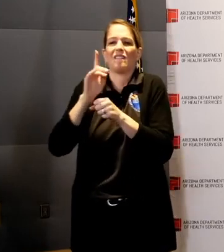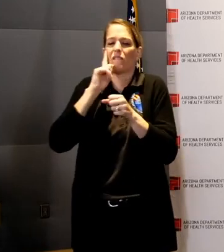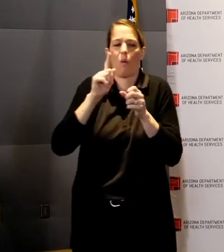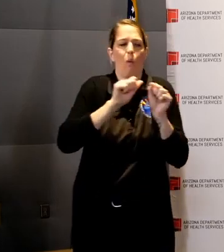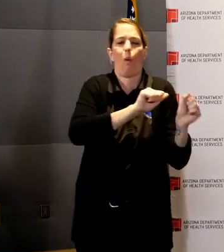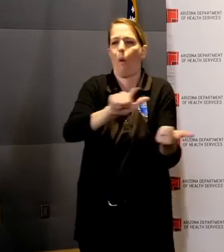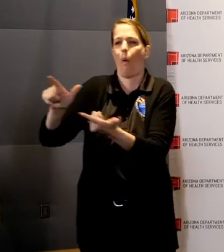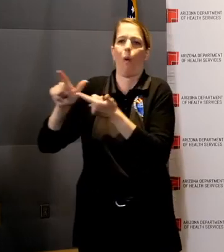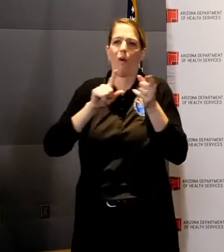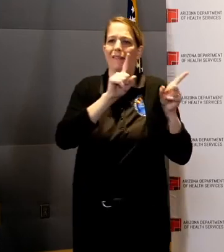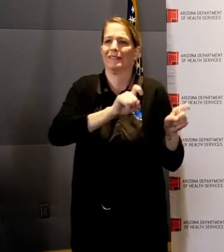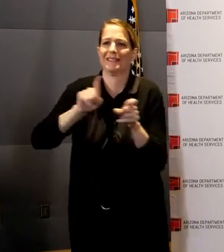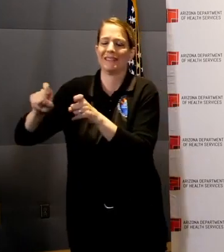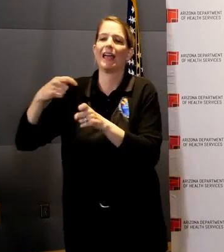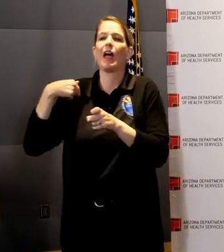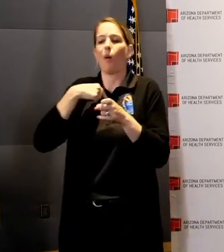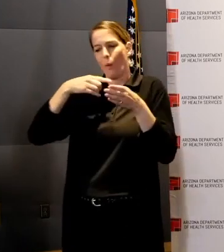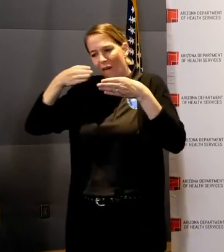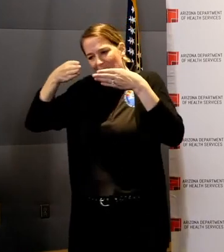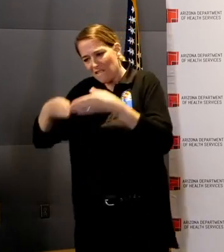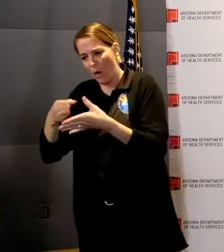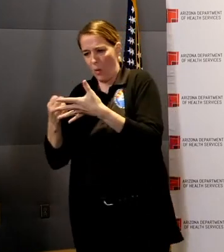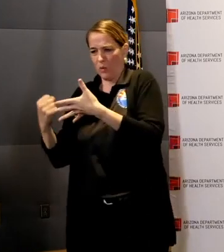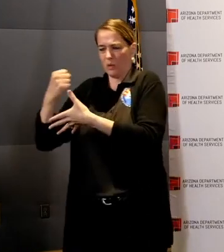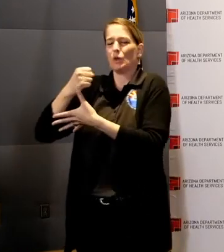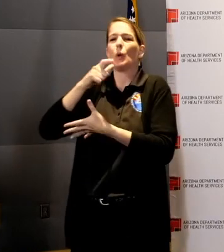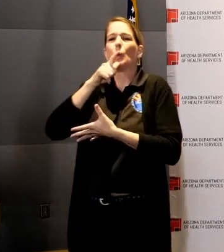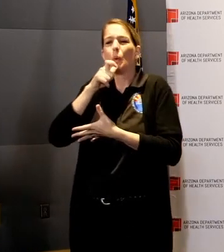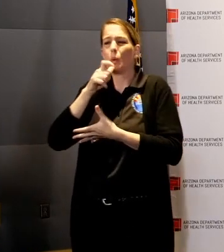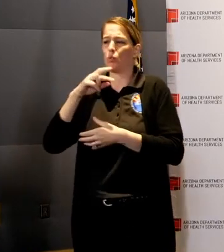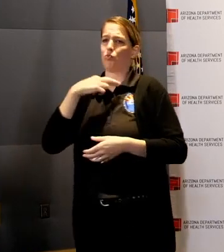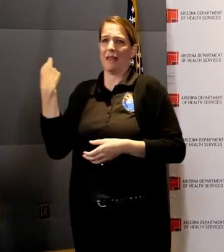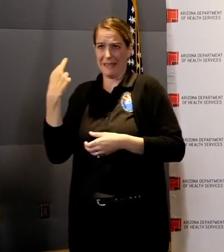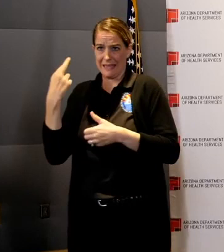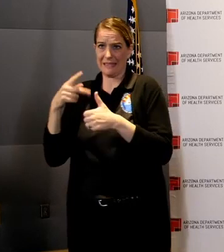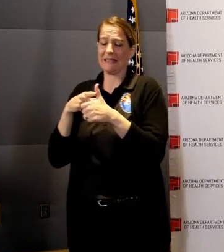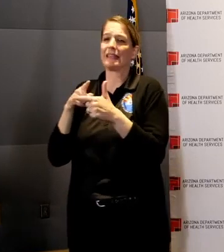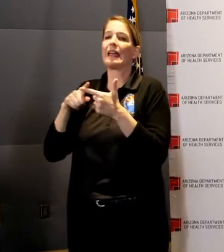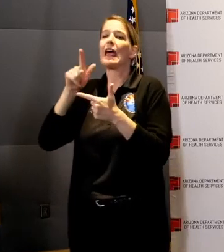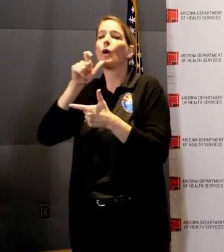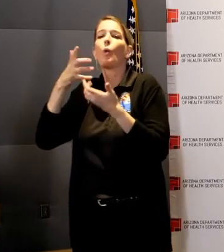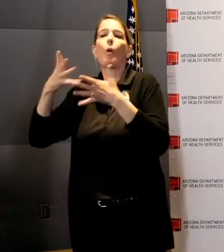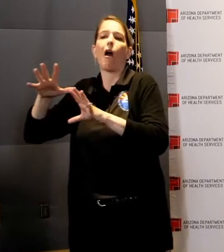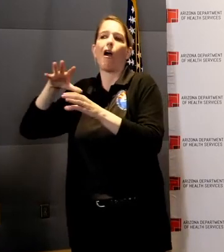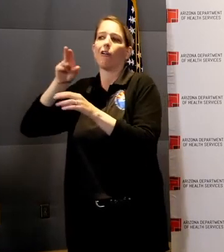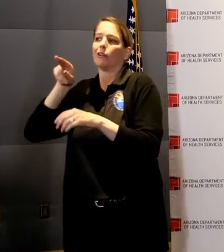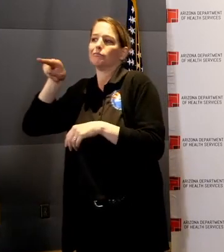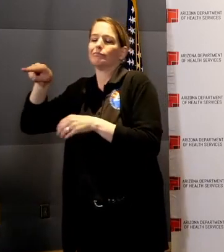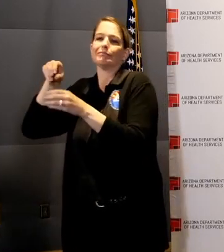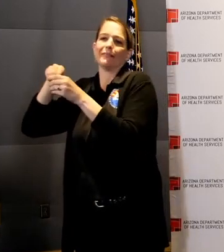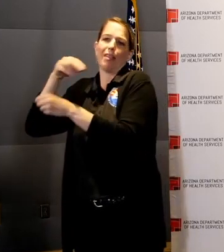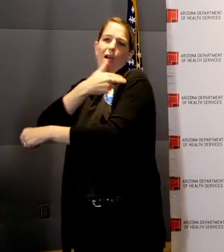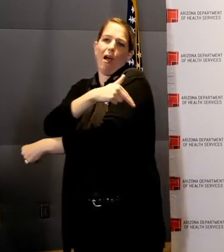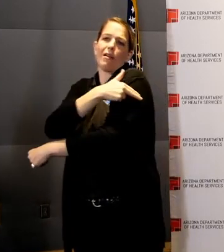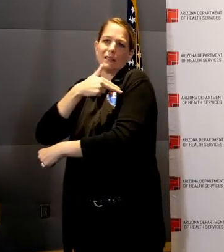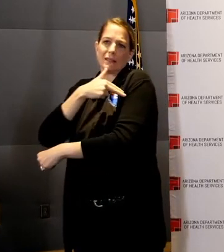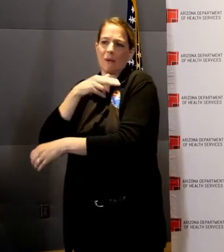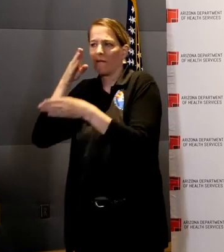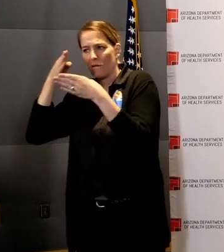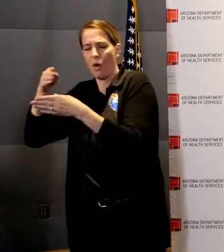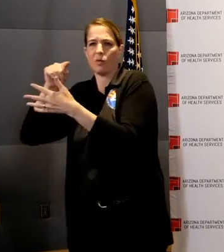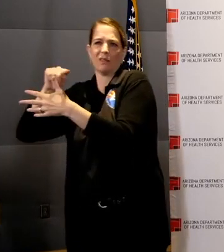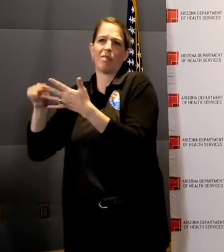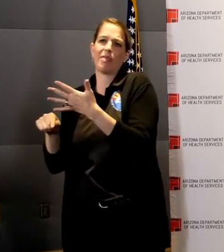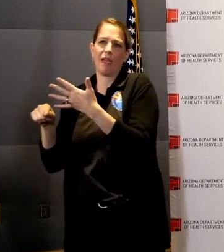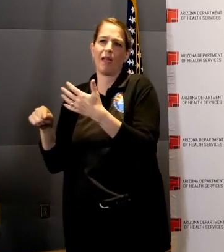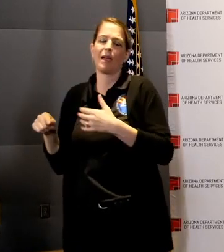symptoms. And out of those patients with symptoms, prioritizing those hospitalized patients. I don't have the figures because so